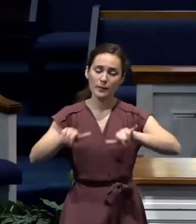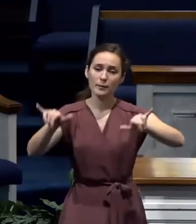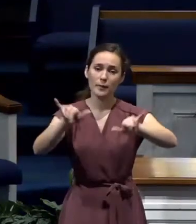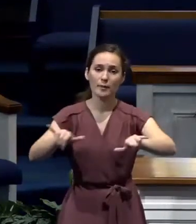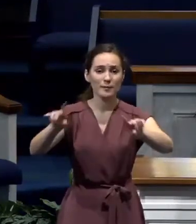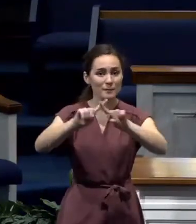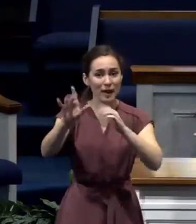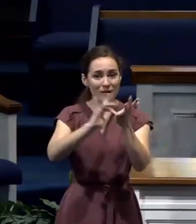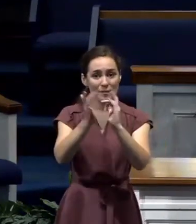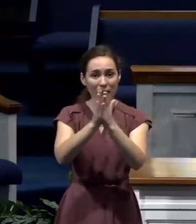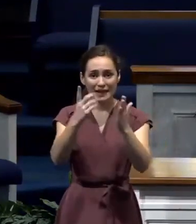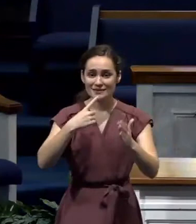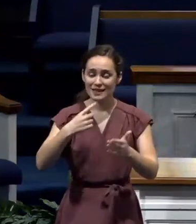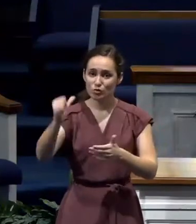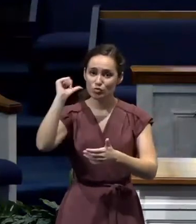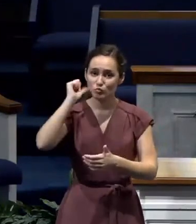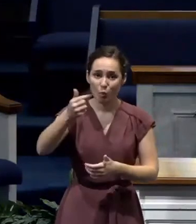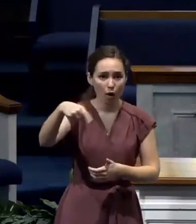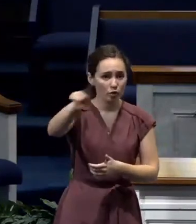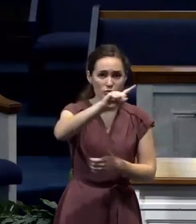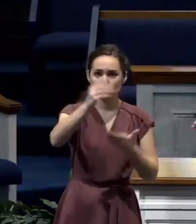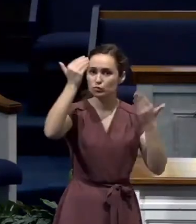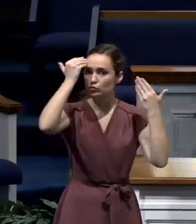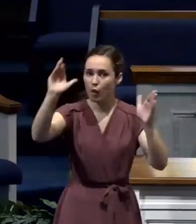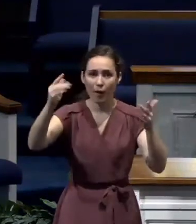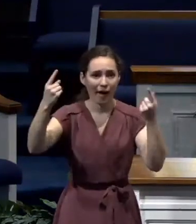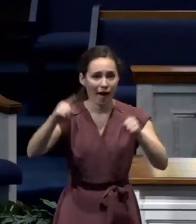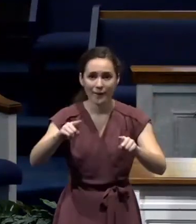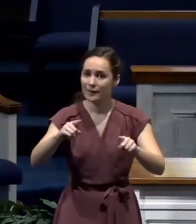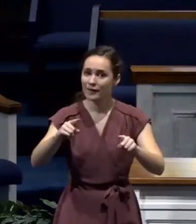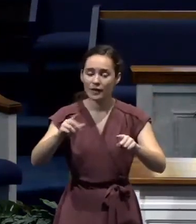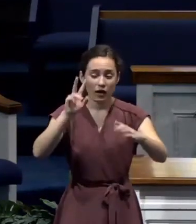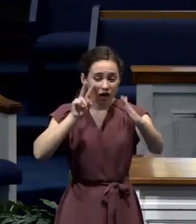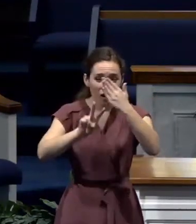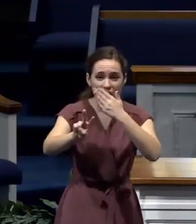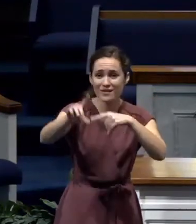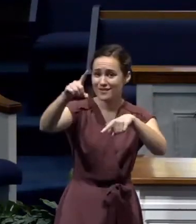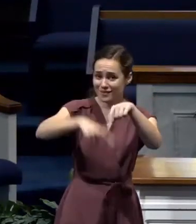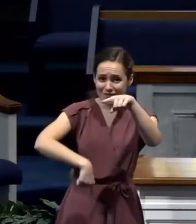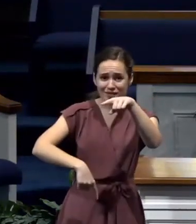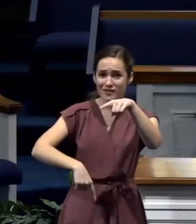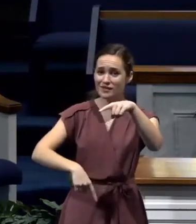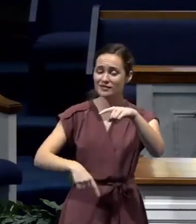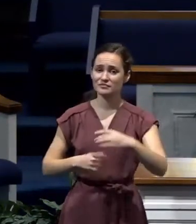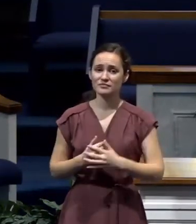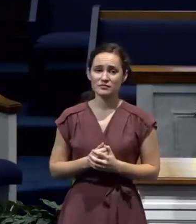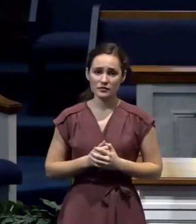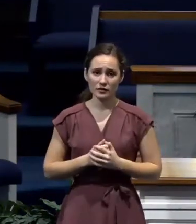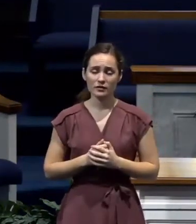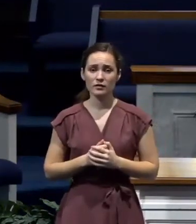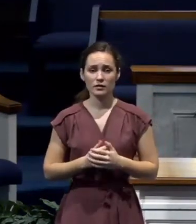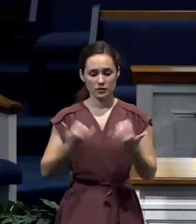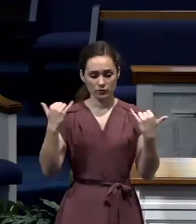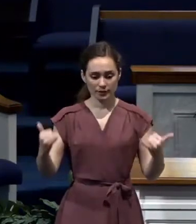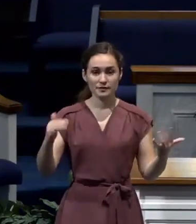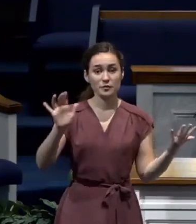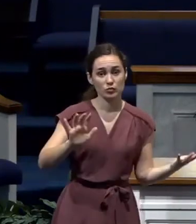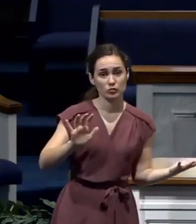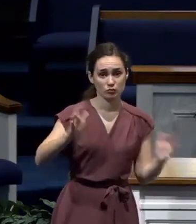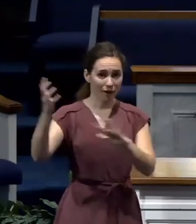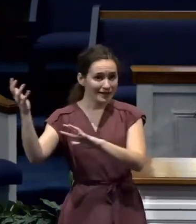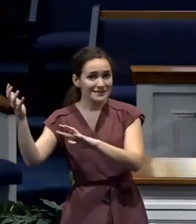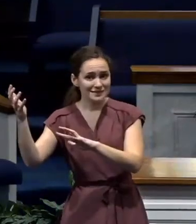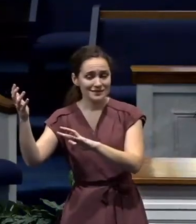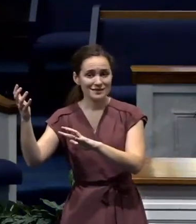tomorrow. Thou knowest not what a day may bring. We never know what's going to come. And this crisis is causing